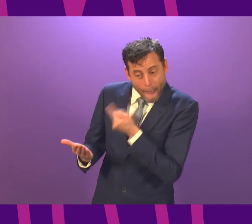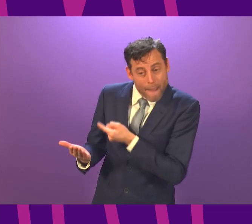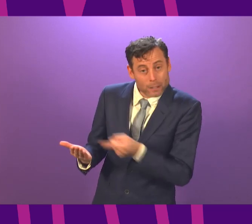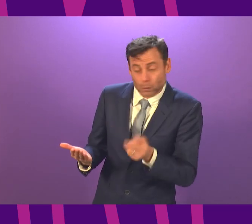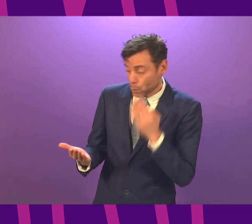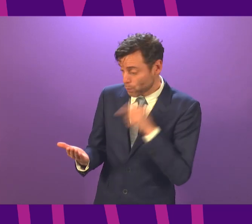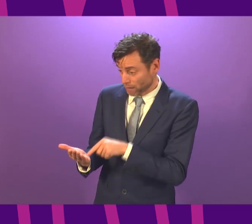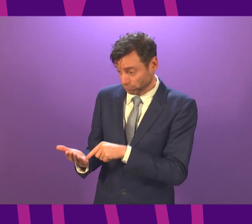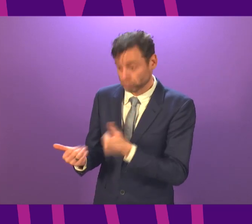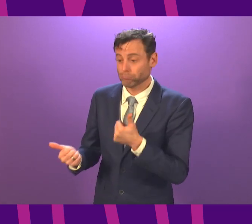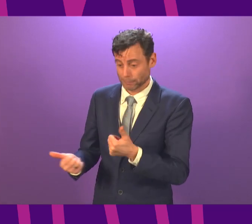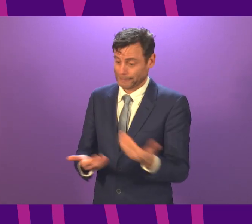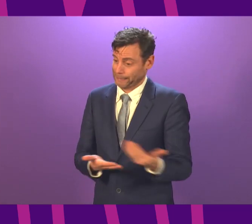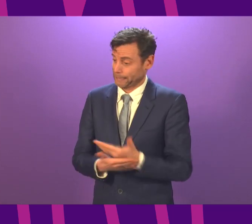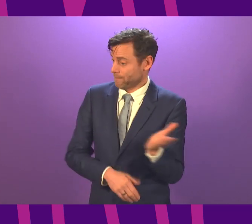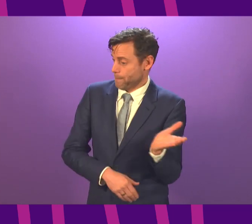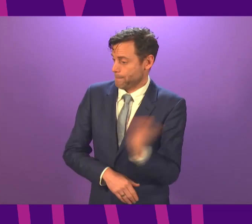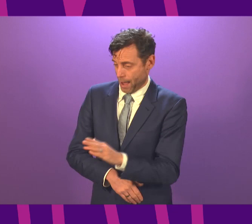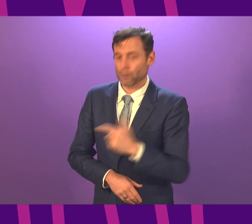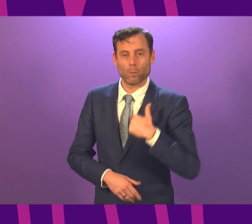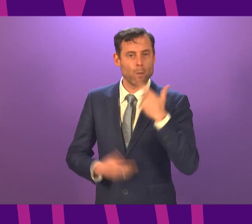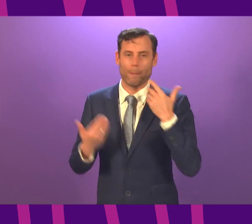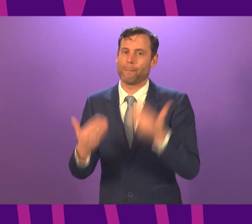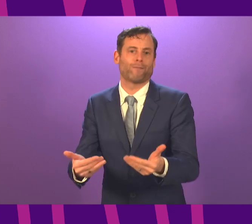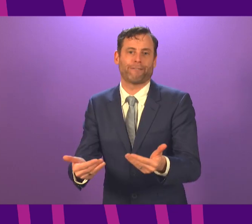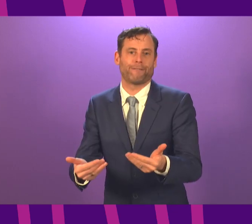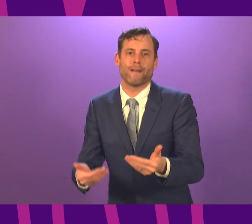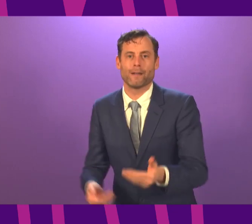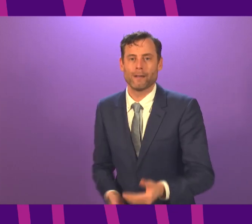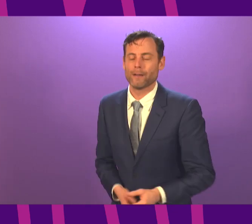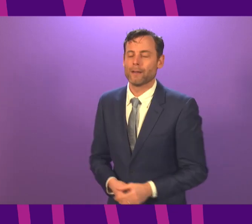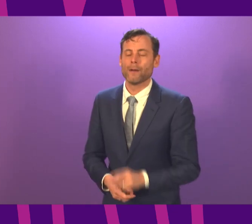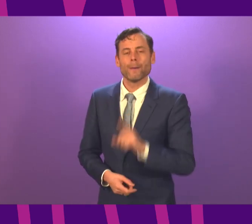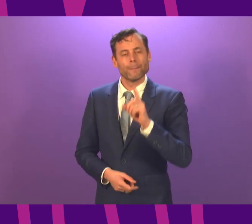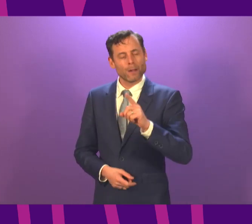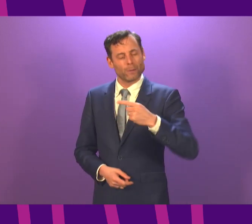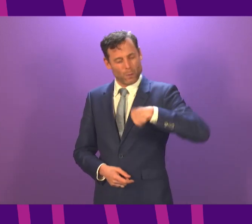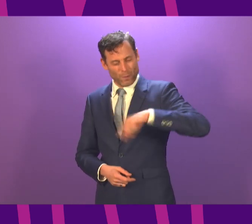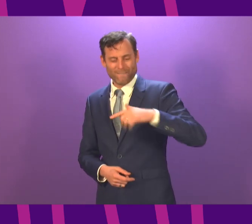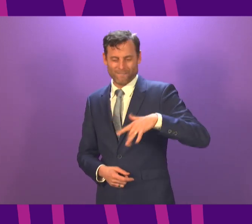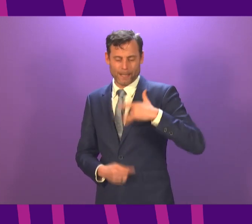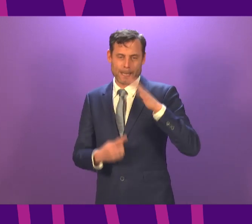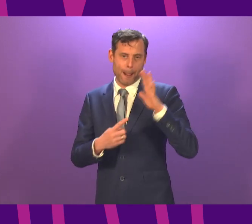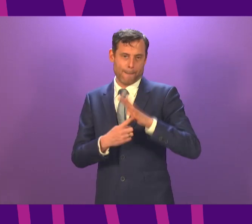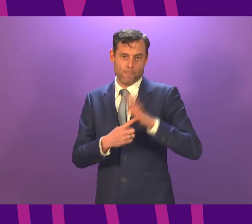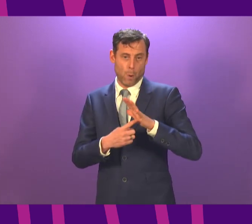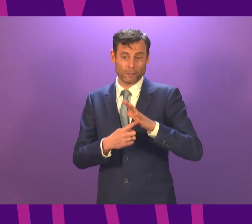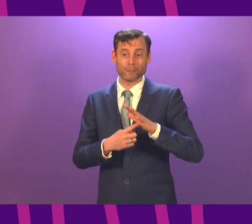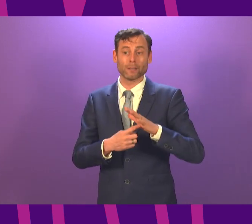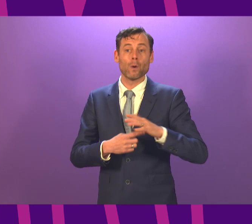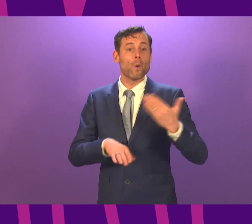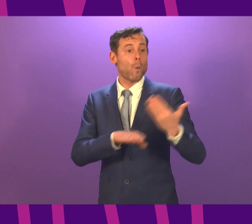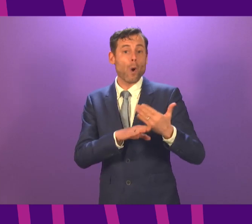what we will do. However, ultimately the best way of enabling more pupils to return more quickly is by reducing community transmission